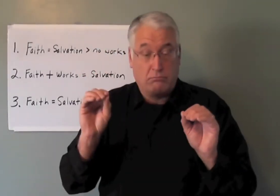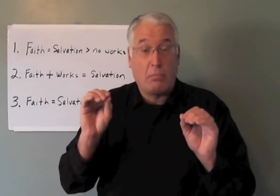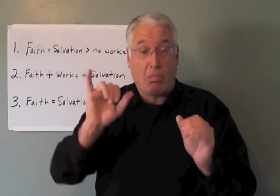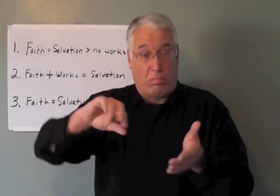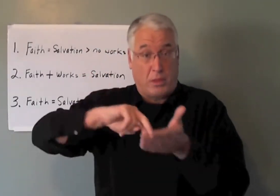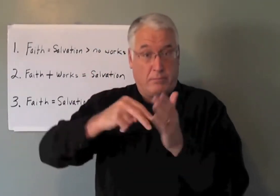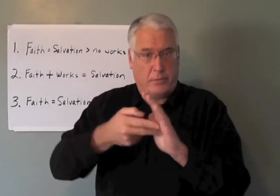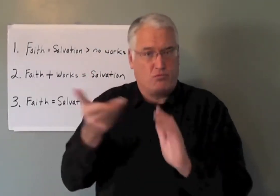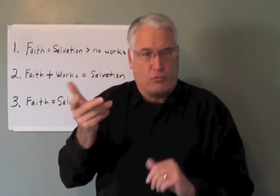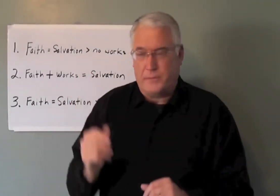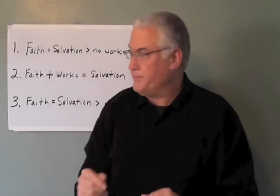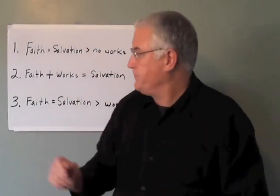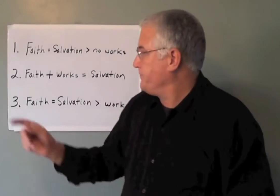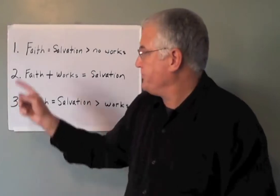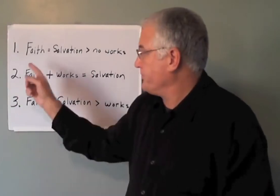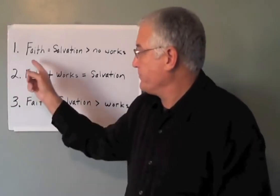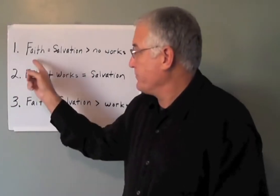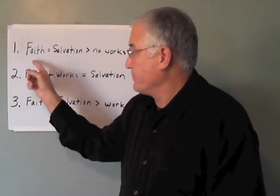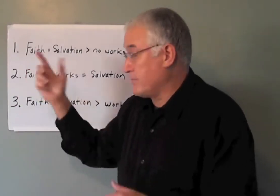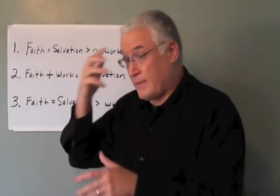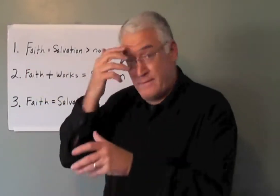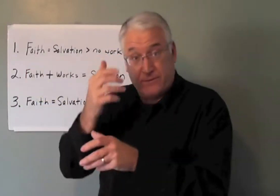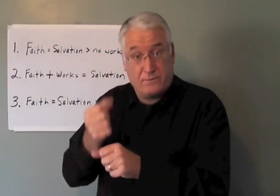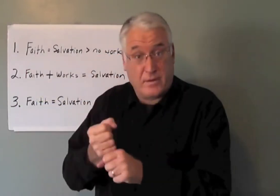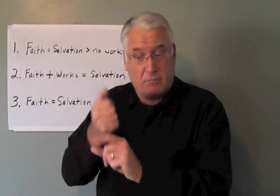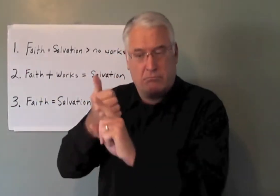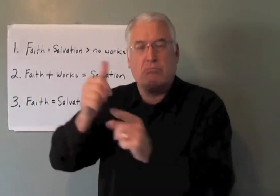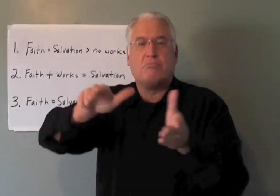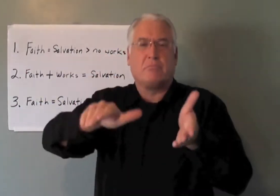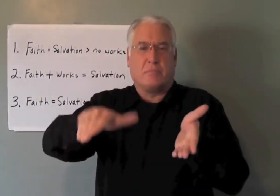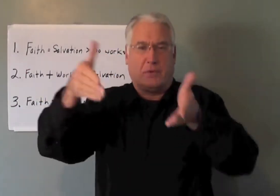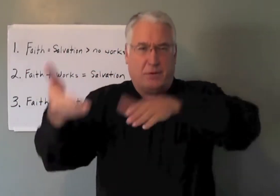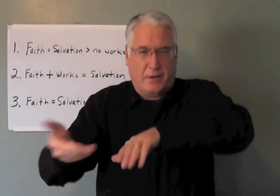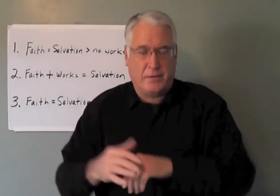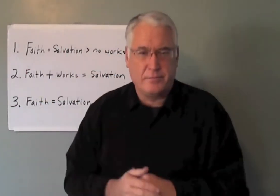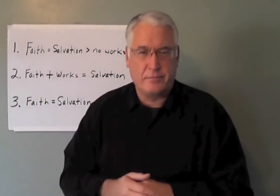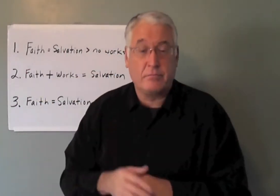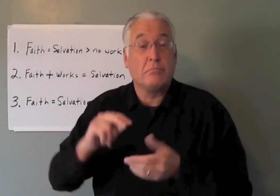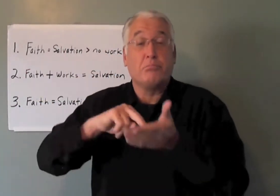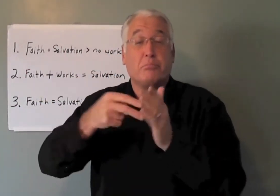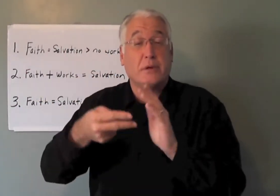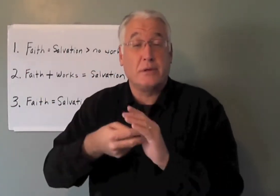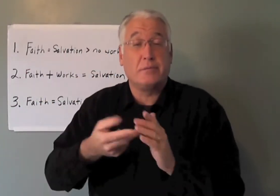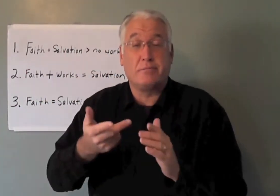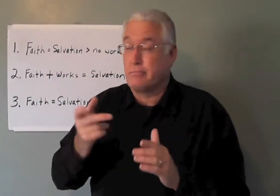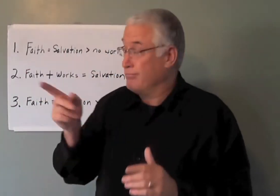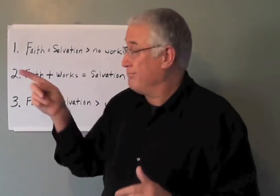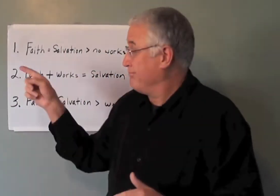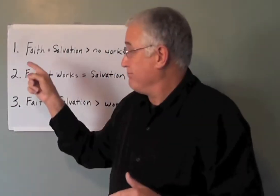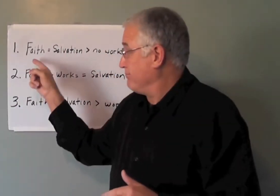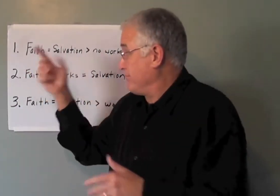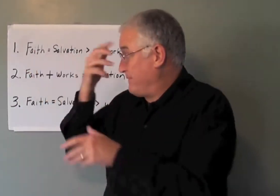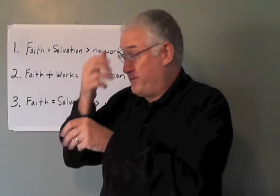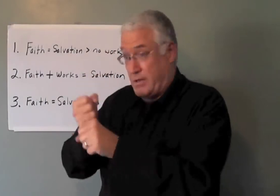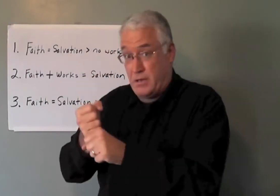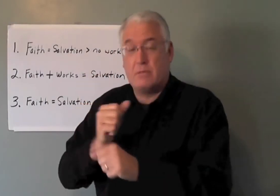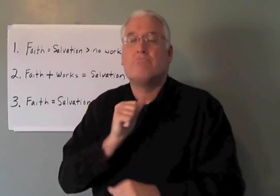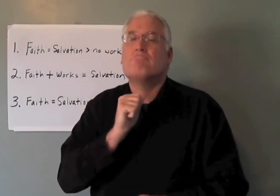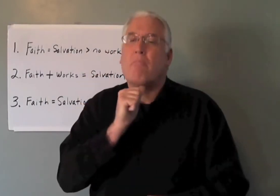obedience, that means that the faith is dead. It means that the